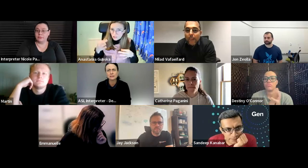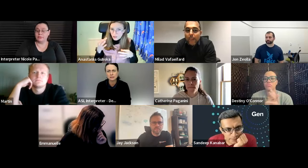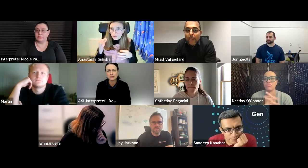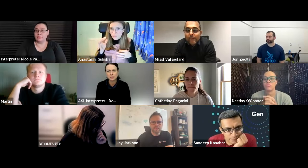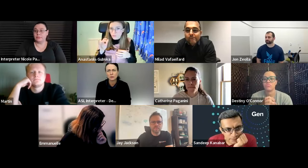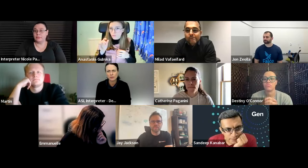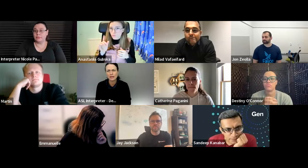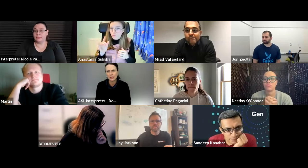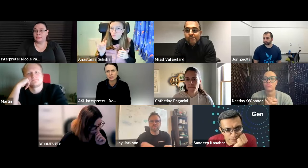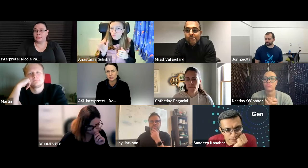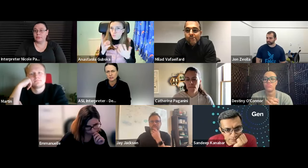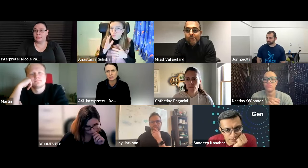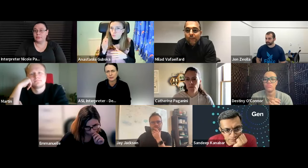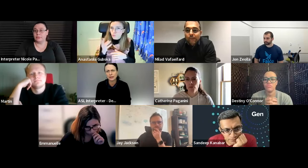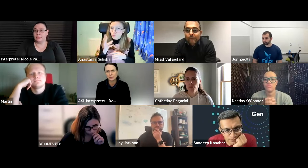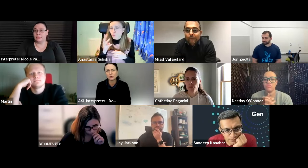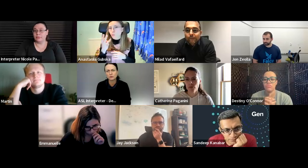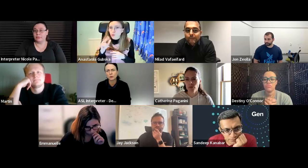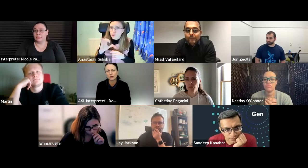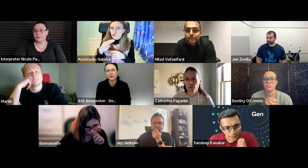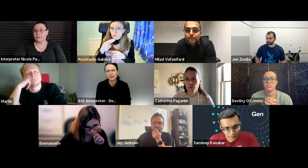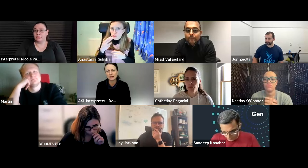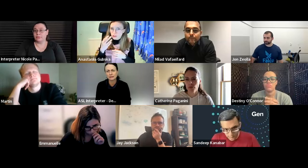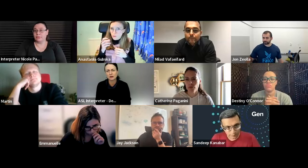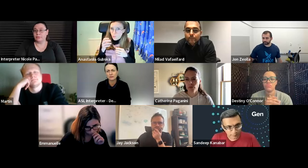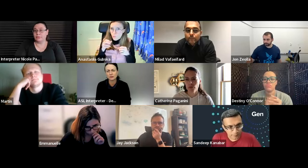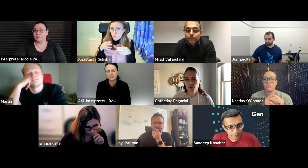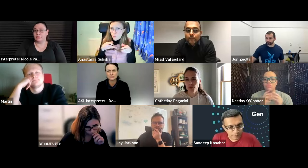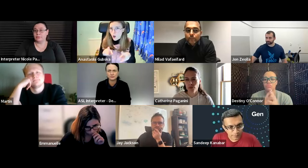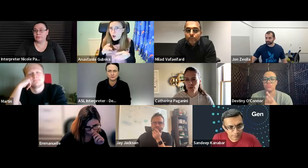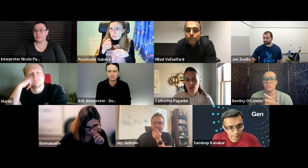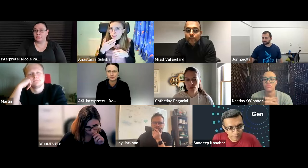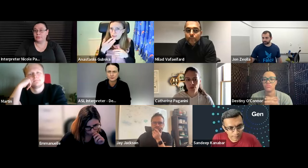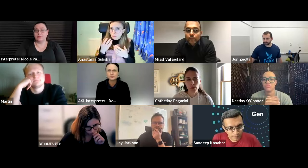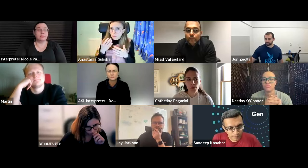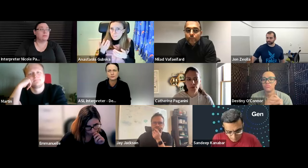to address with making decisions about how to move forward on that next conference